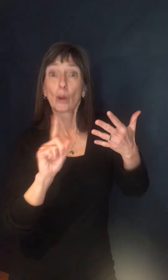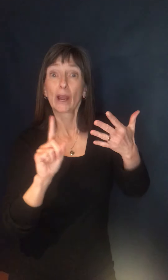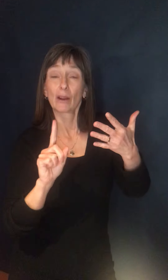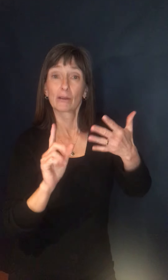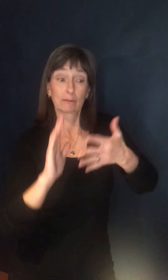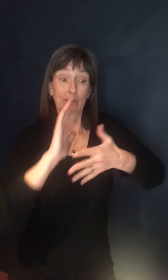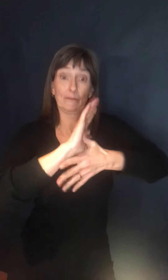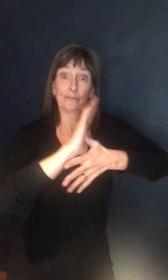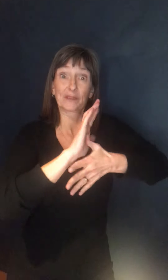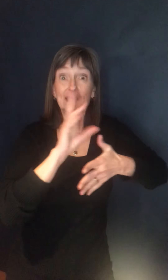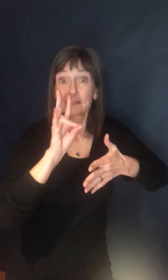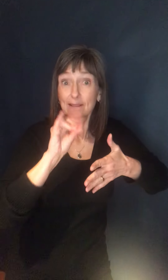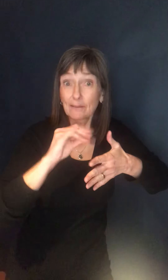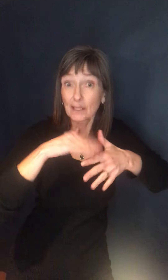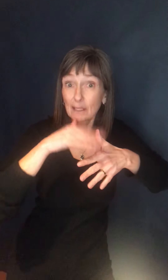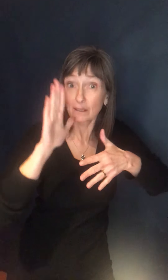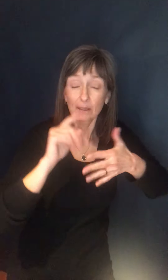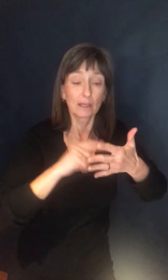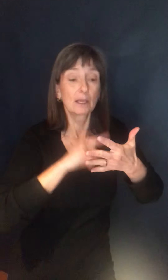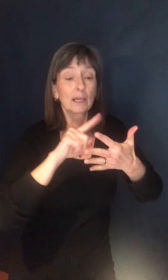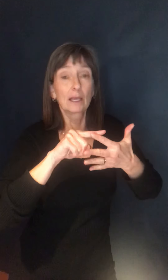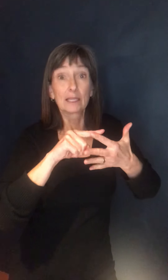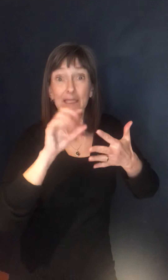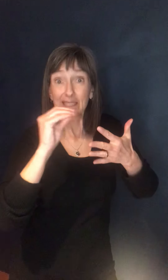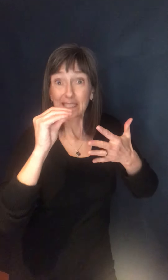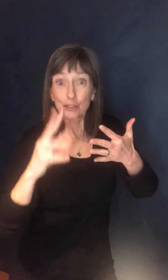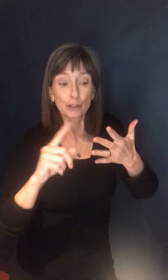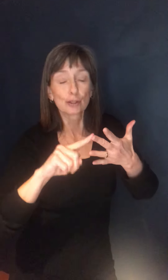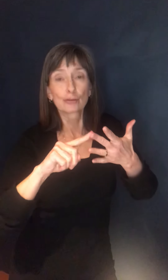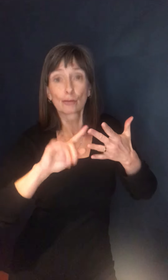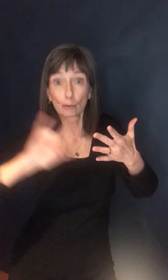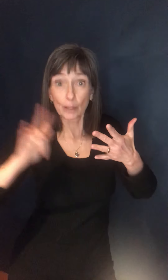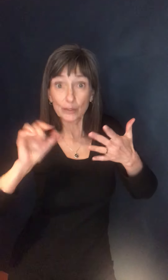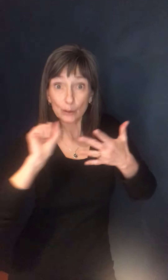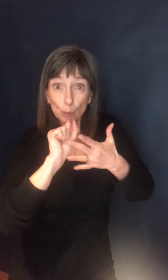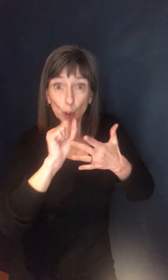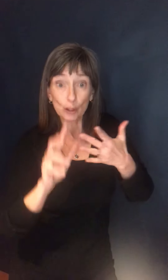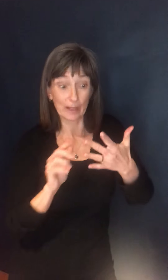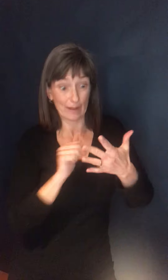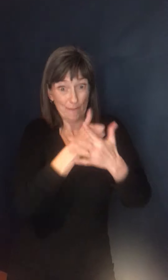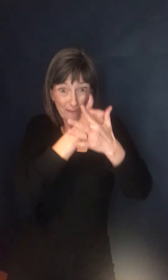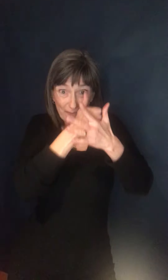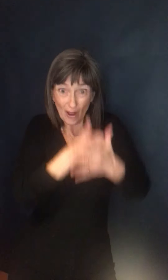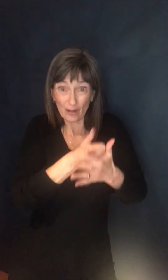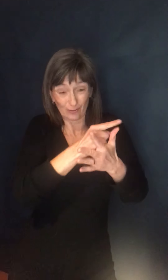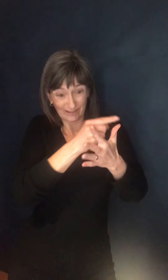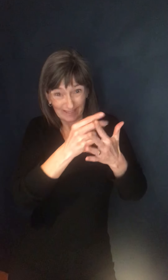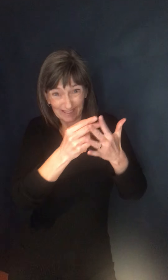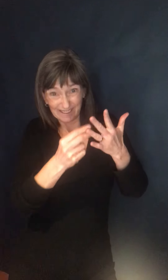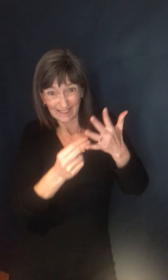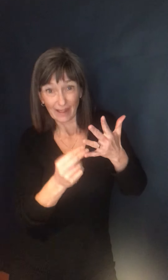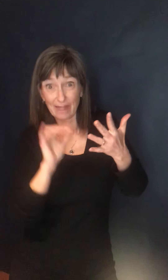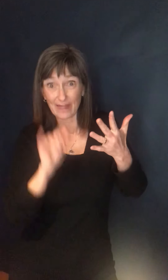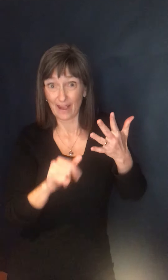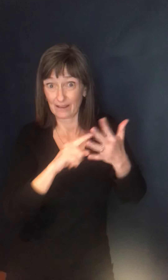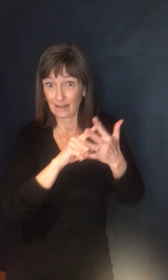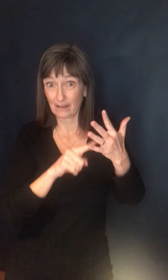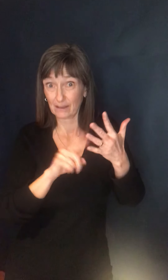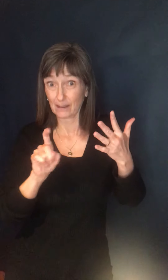and then it's, uh, teachers and it's vocational workers, that's where I think there's a lot of confusion right now. So you're looking for the hierarchy